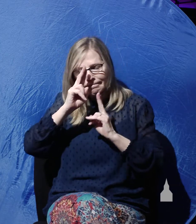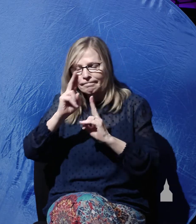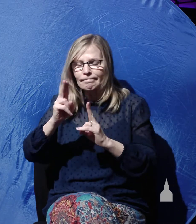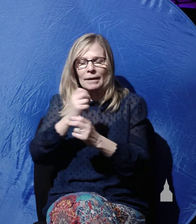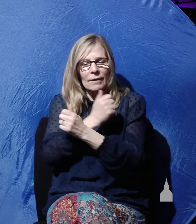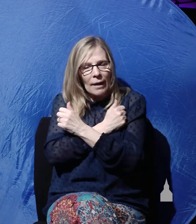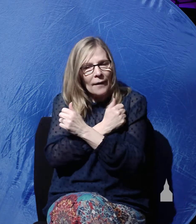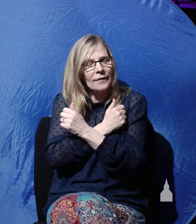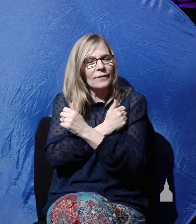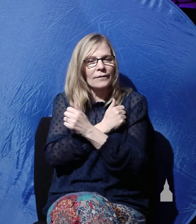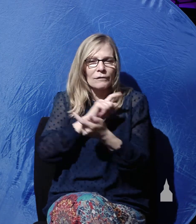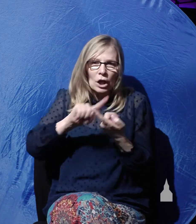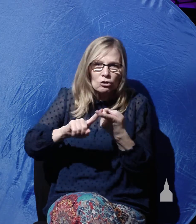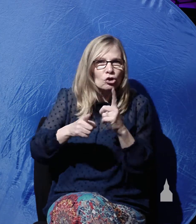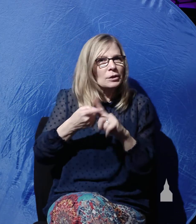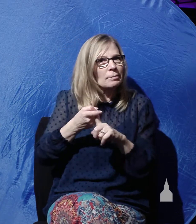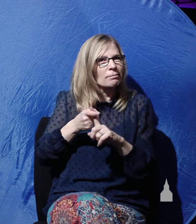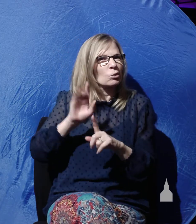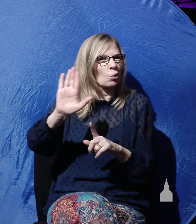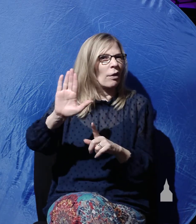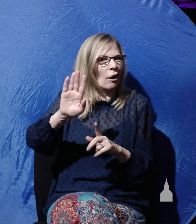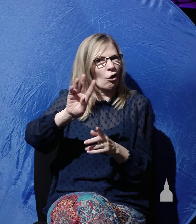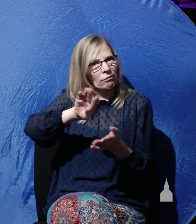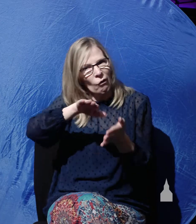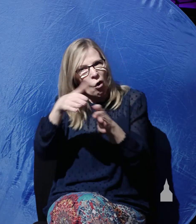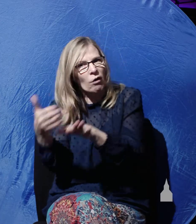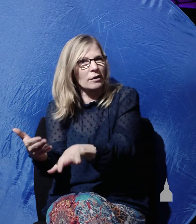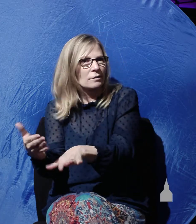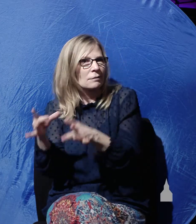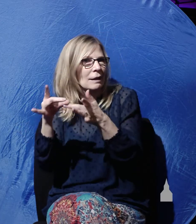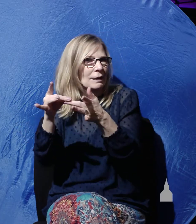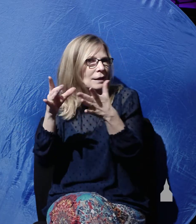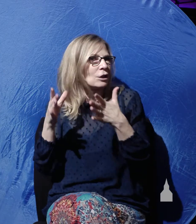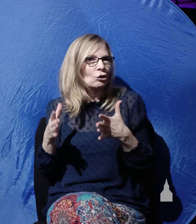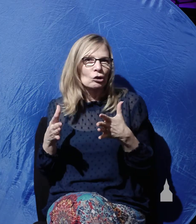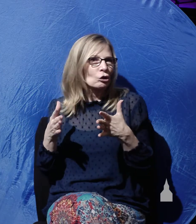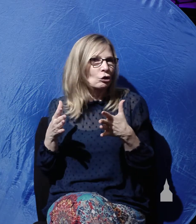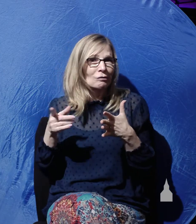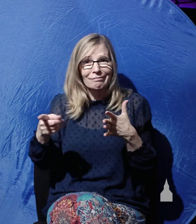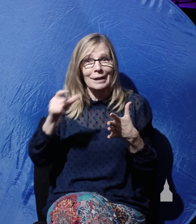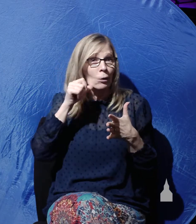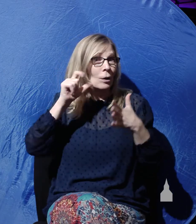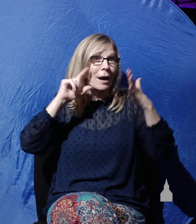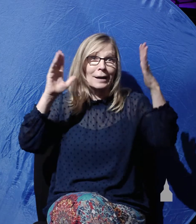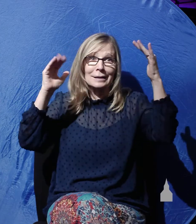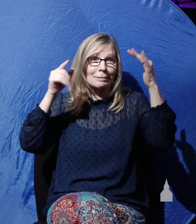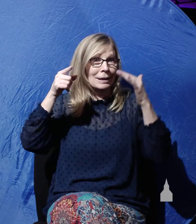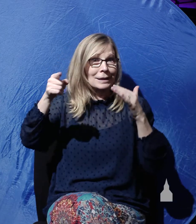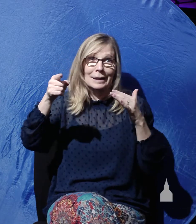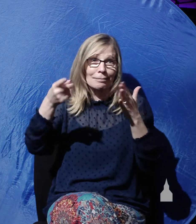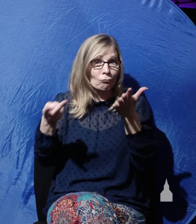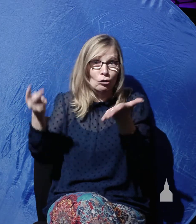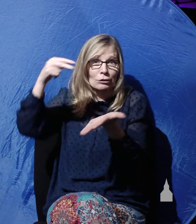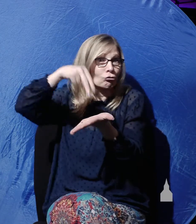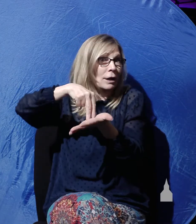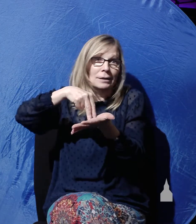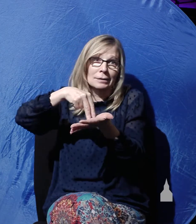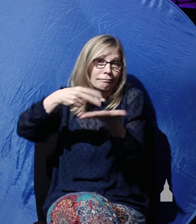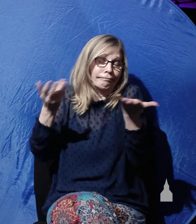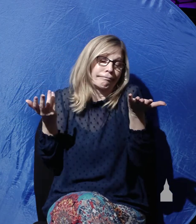love and friendship to their fallen leader. You see, they were not expecting him to be resurrected. And so they have